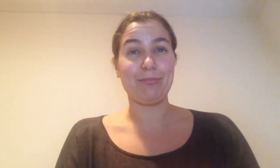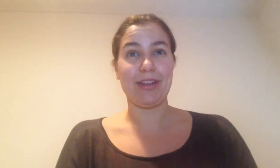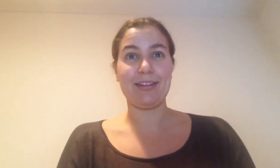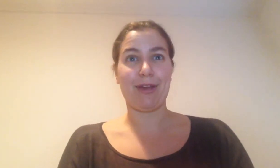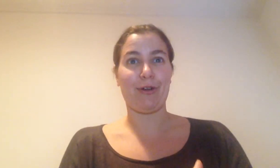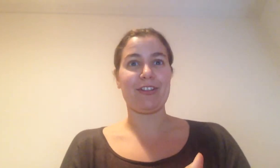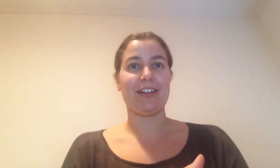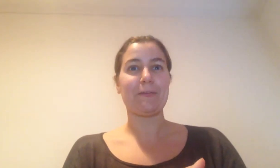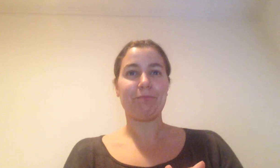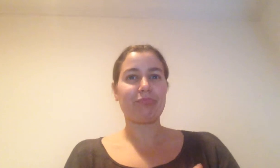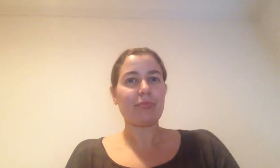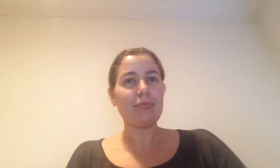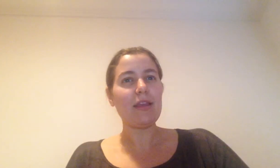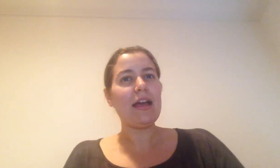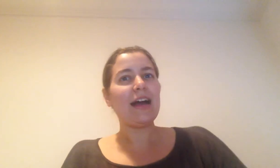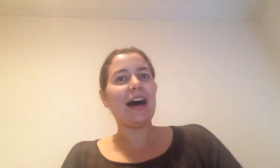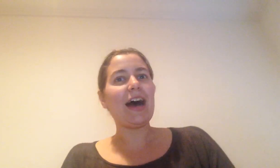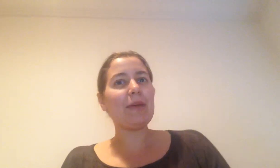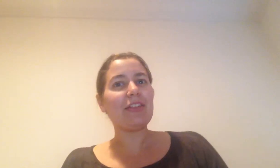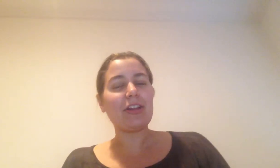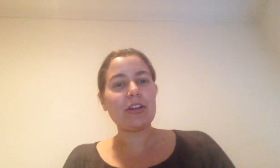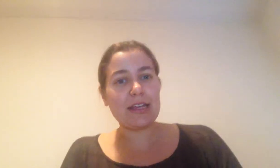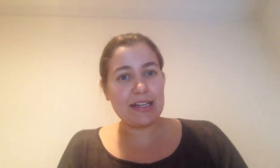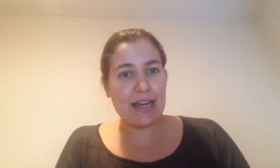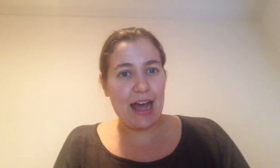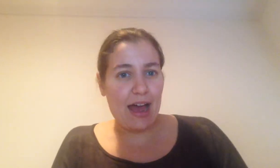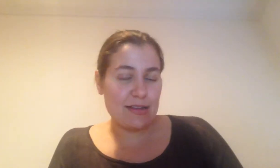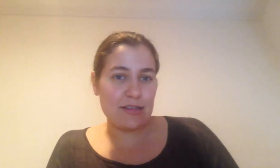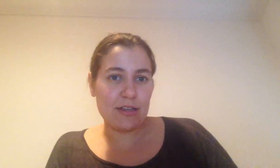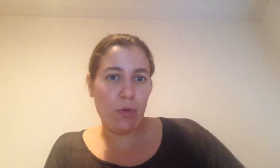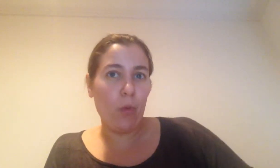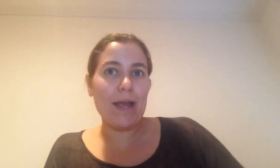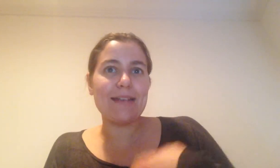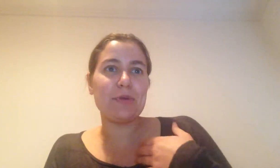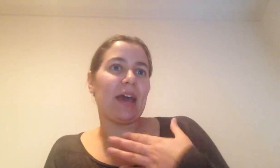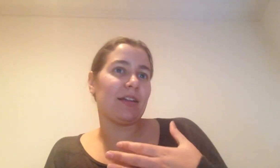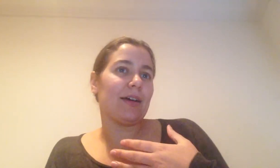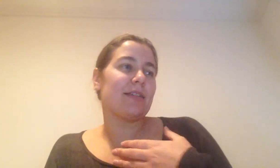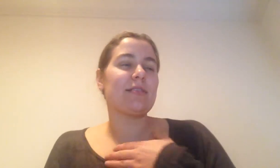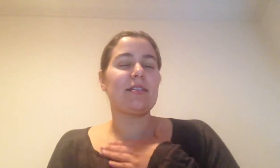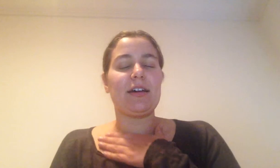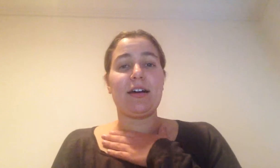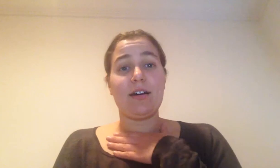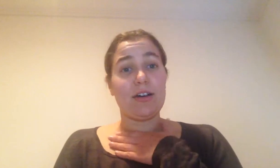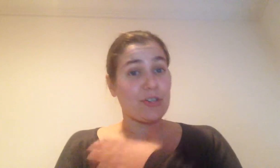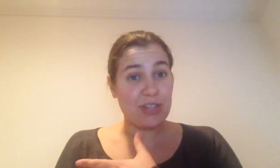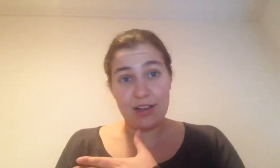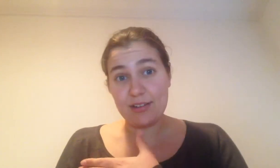blending my words here, is looking at a way to analyze, understand,